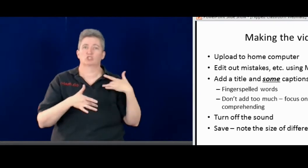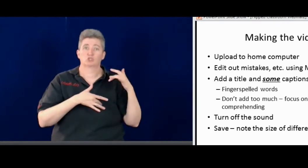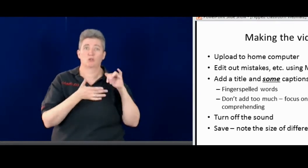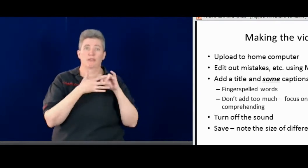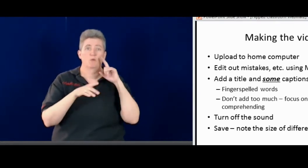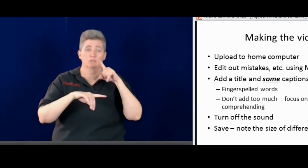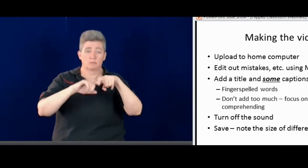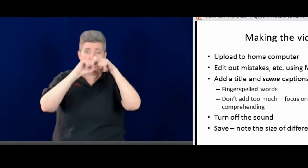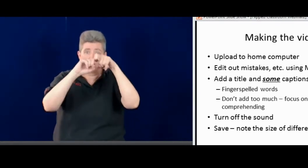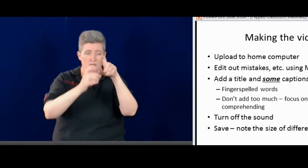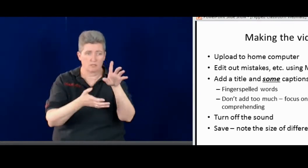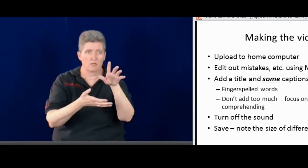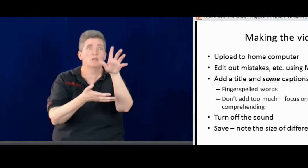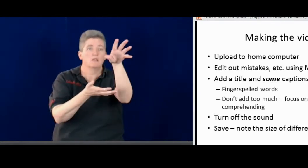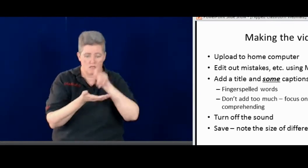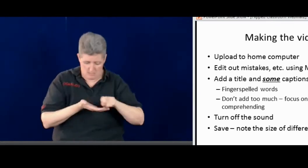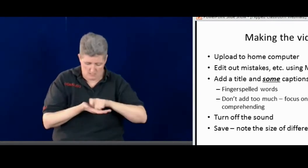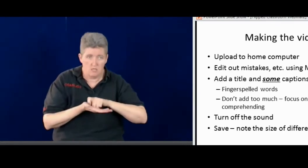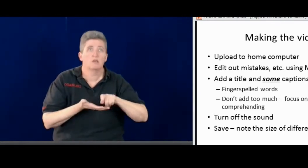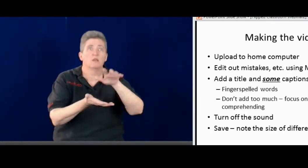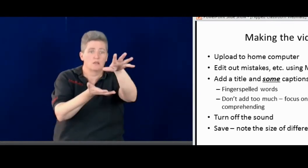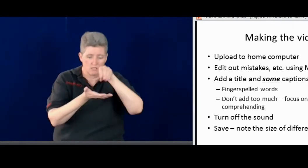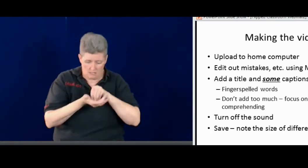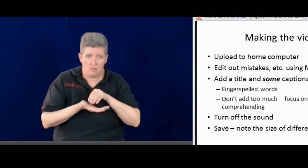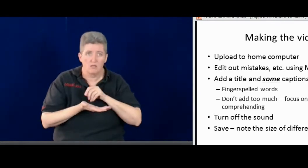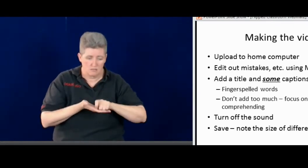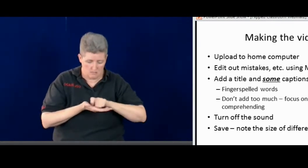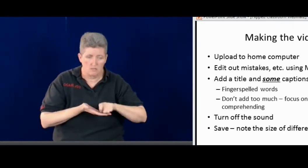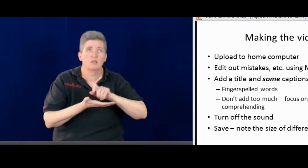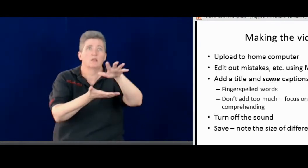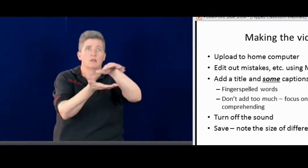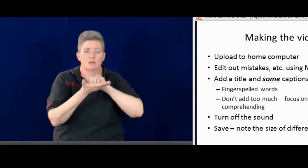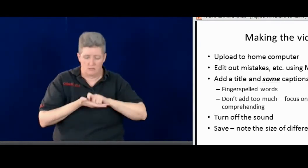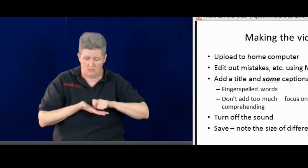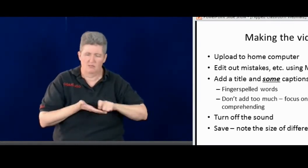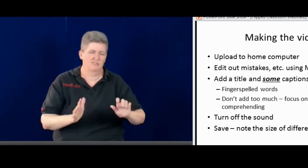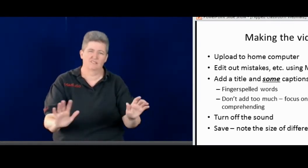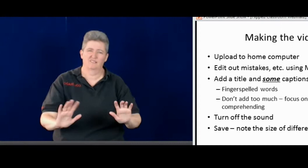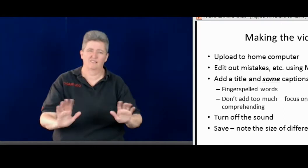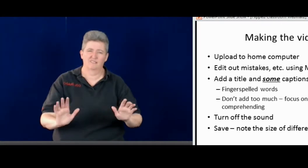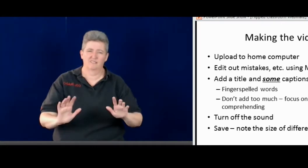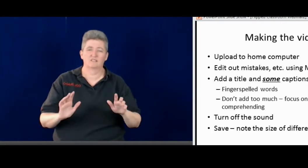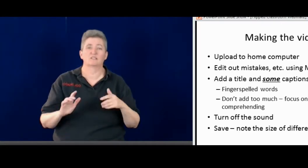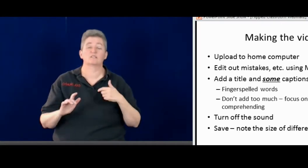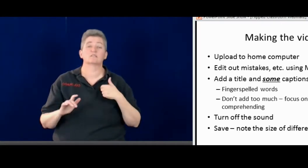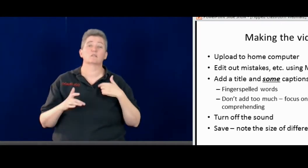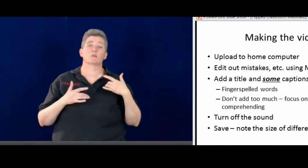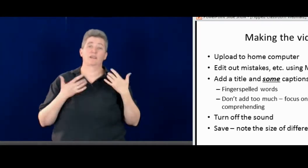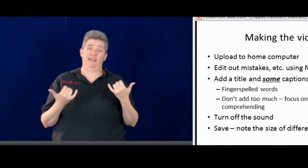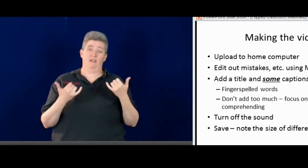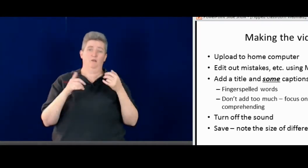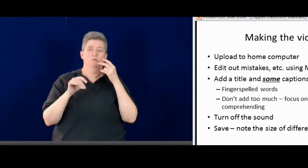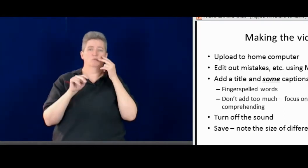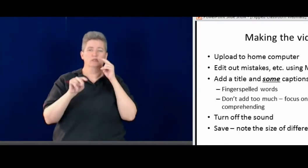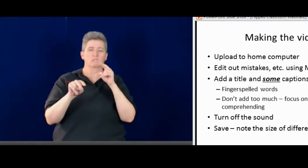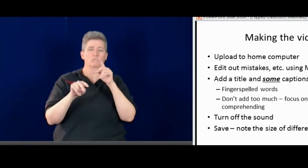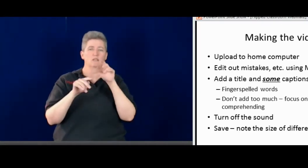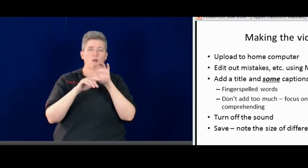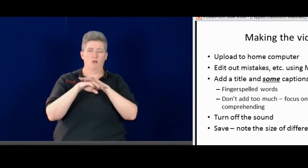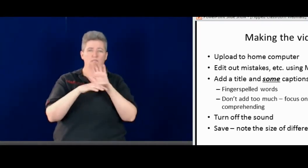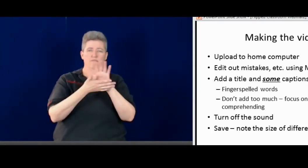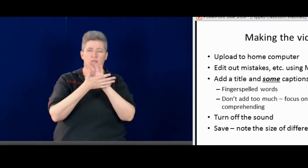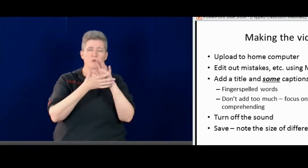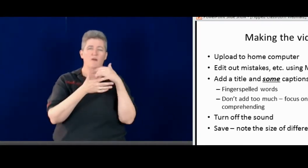the video. I was really concerned that they would just pause the video and just copy down everything that I would be signing. And I didn't want that.